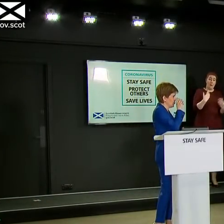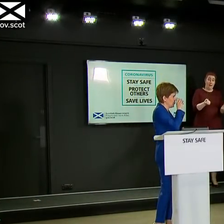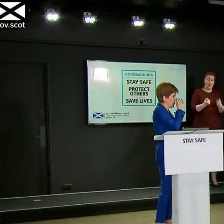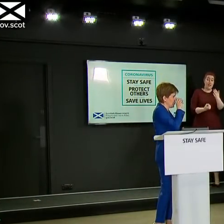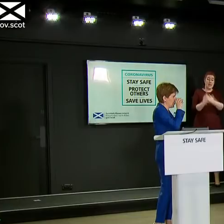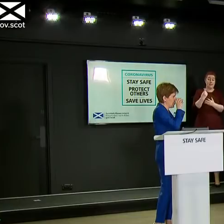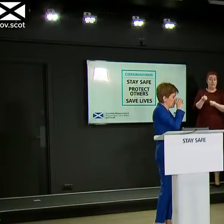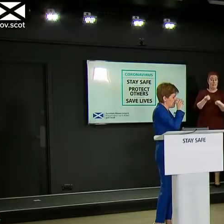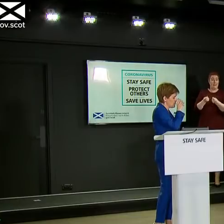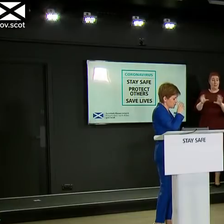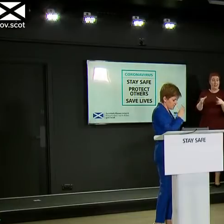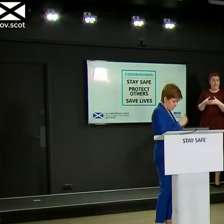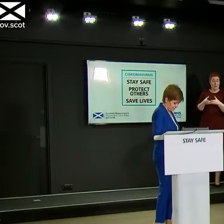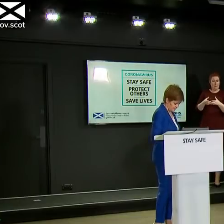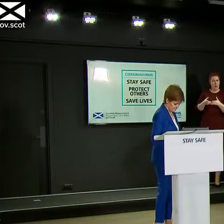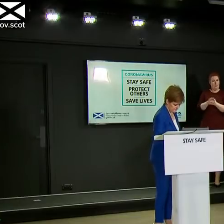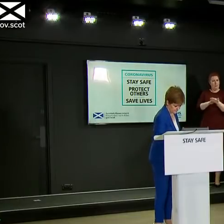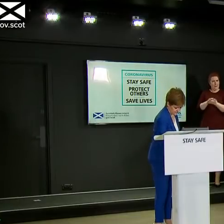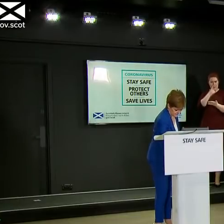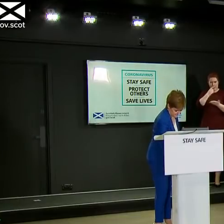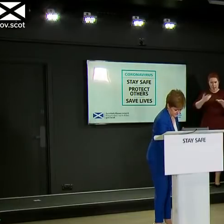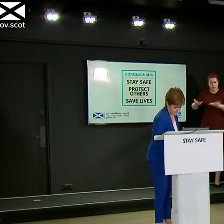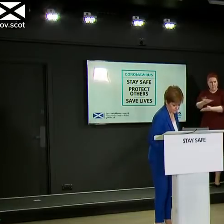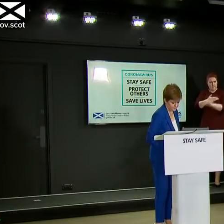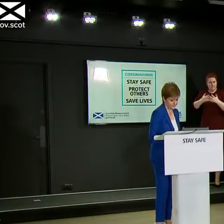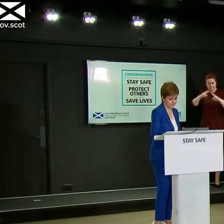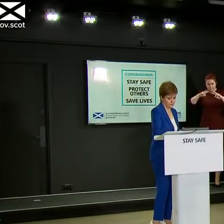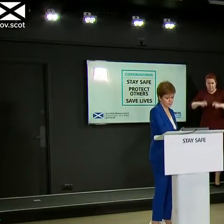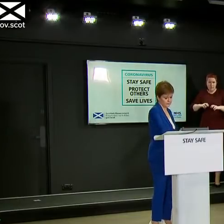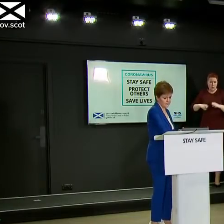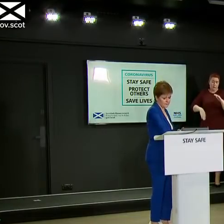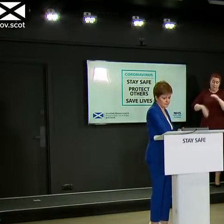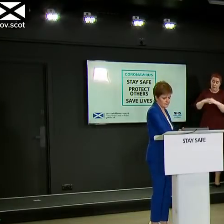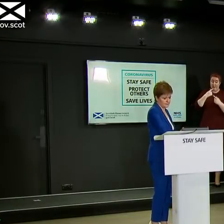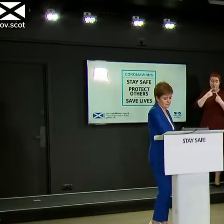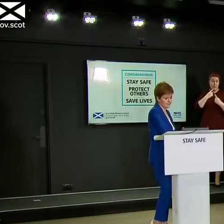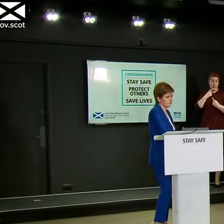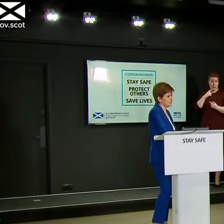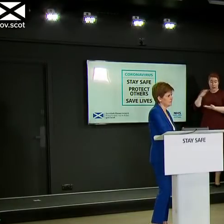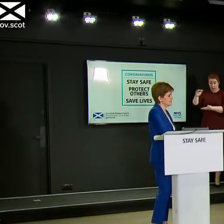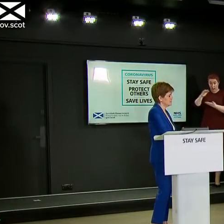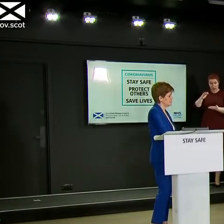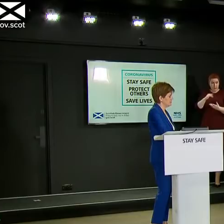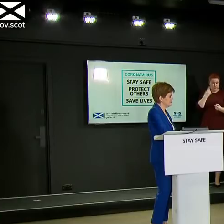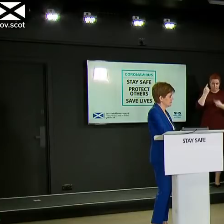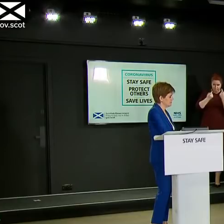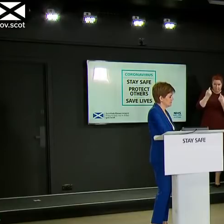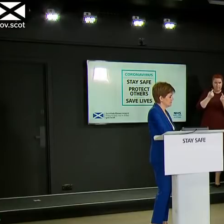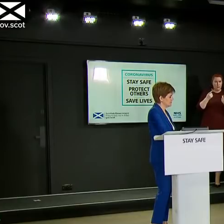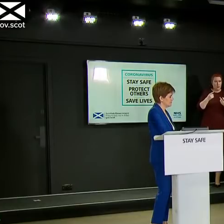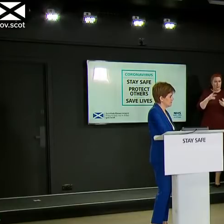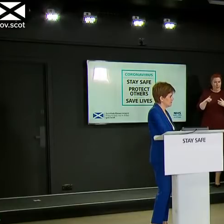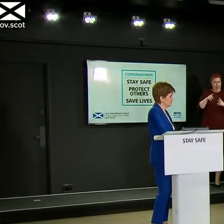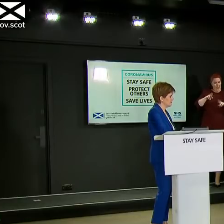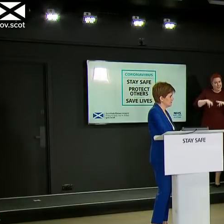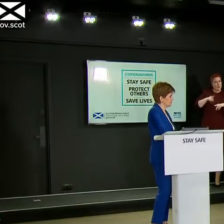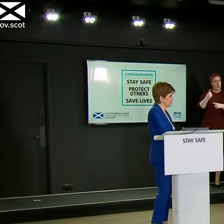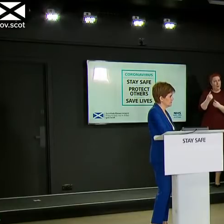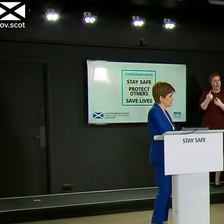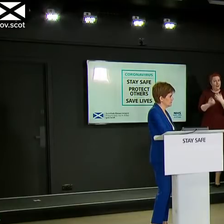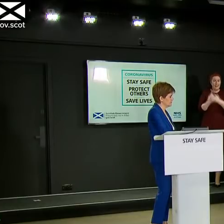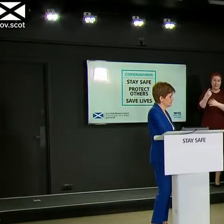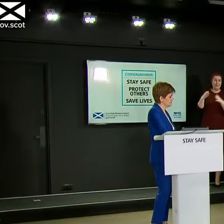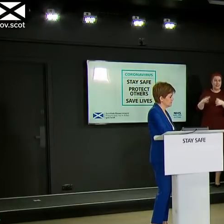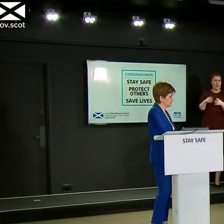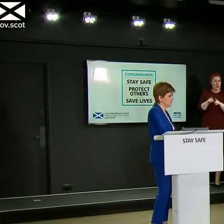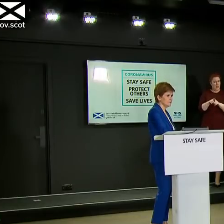the whole range of data and intelligence that's available to these teams as they're assessing an incident and what measures are required to make sure